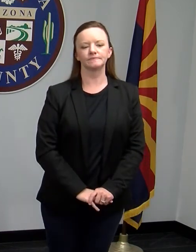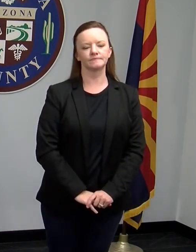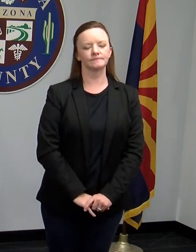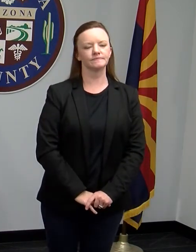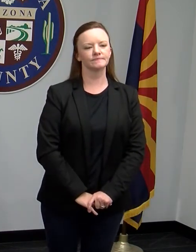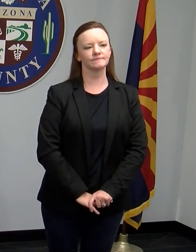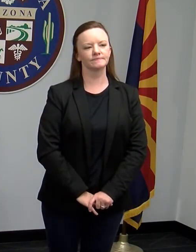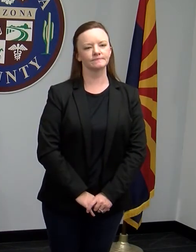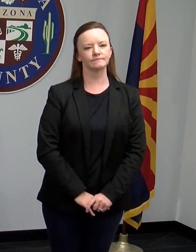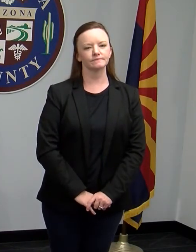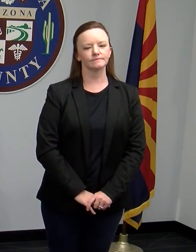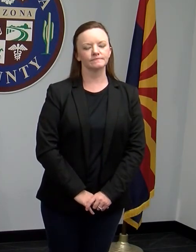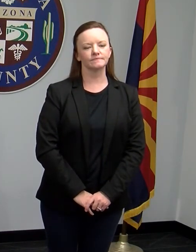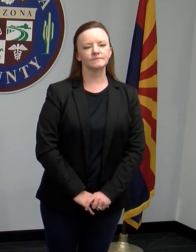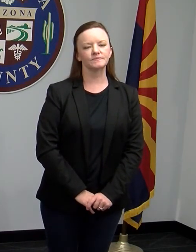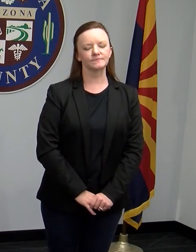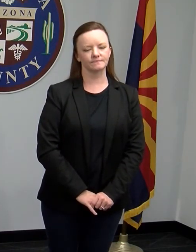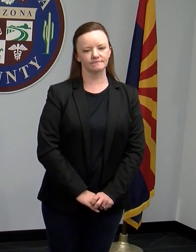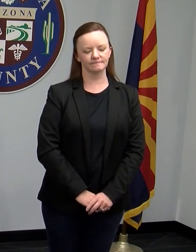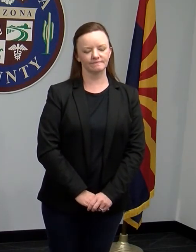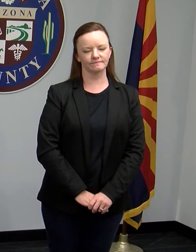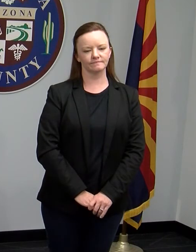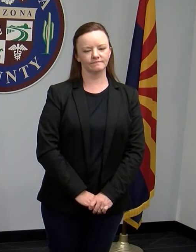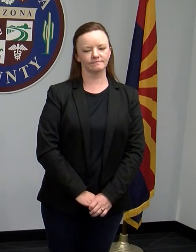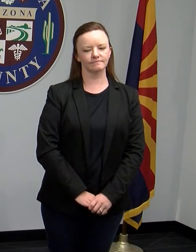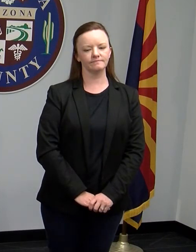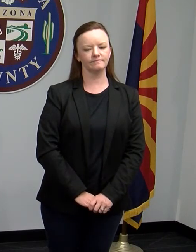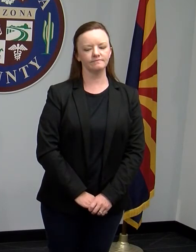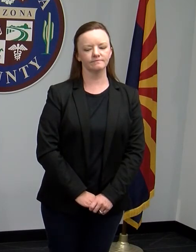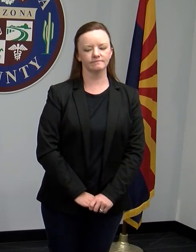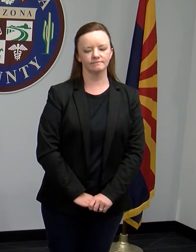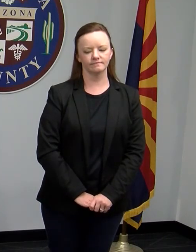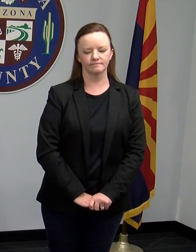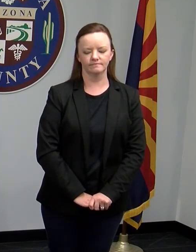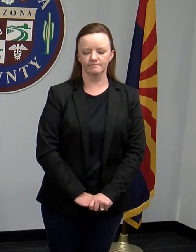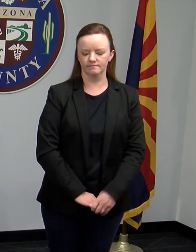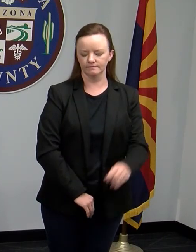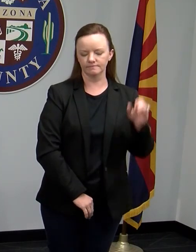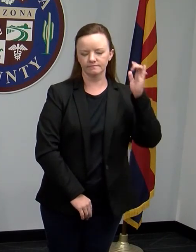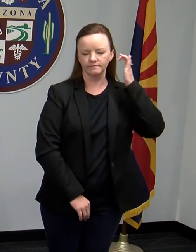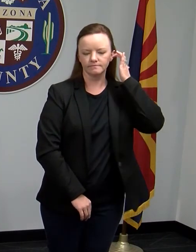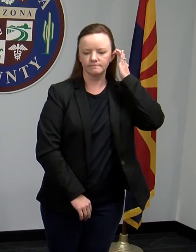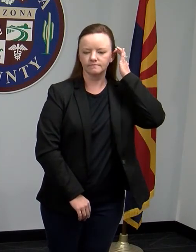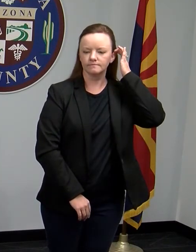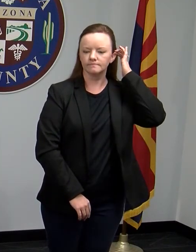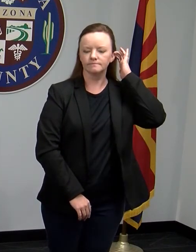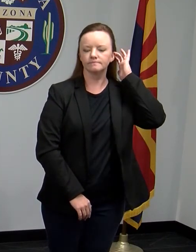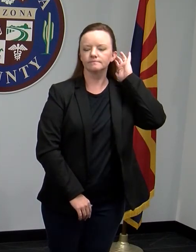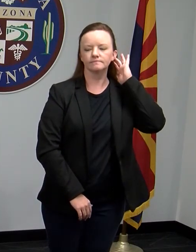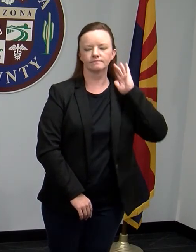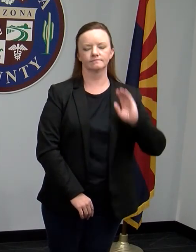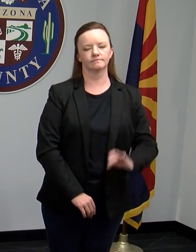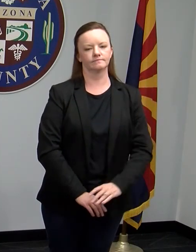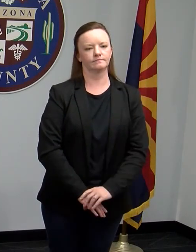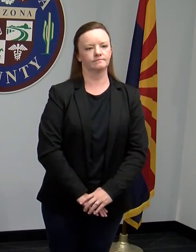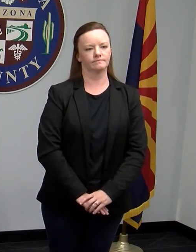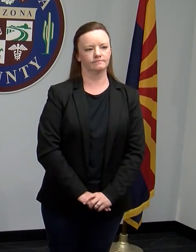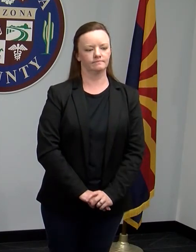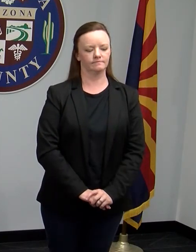The question was, how many medical facilities are in the long-term care facility and if they want to see the of medical care